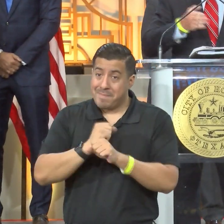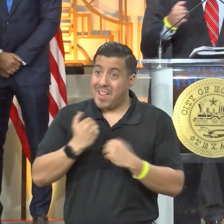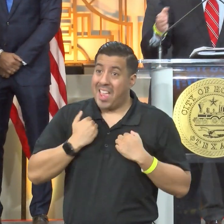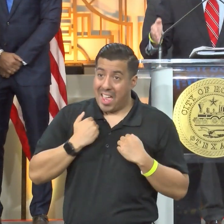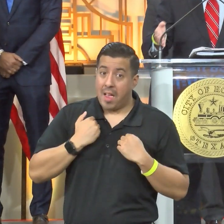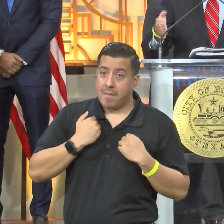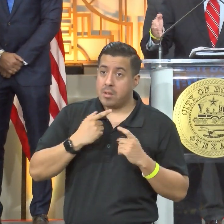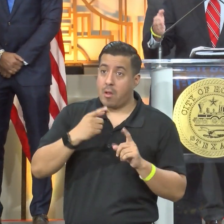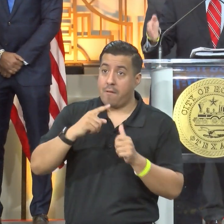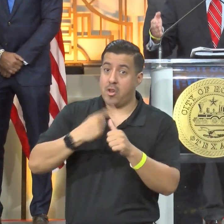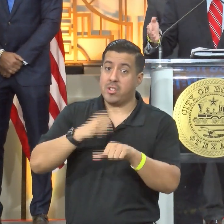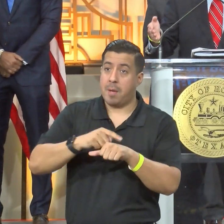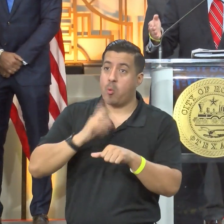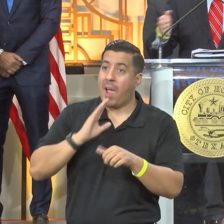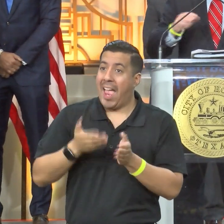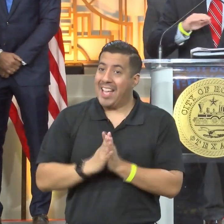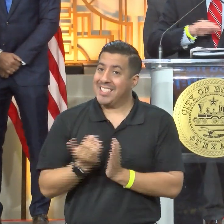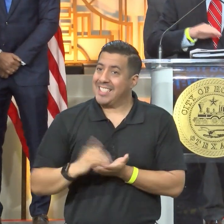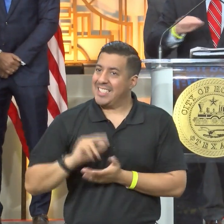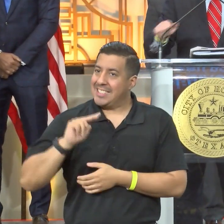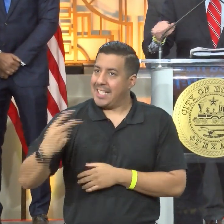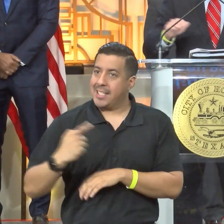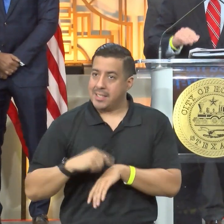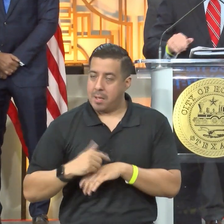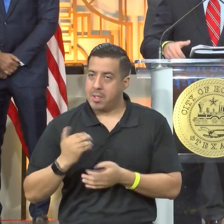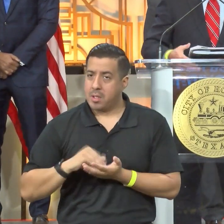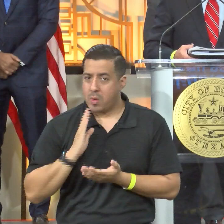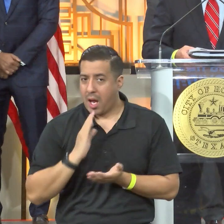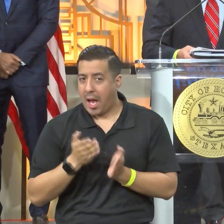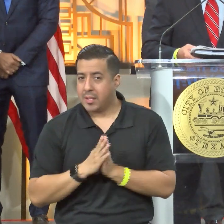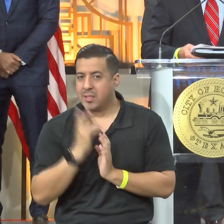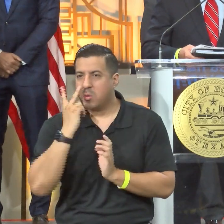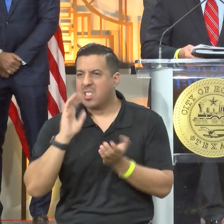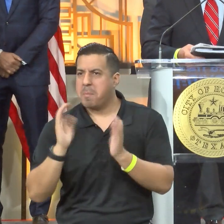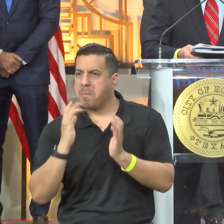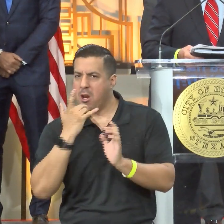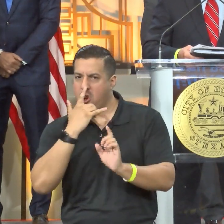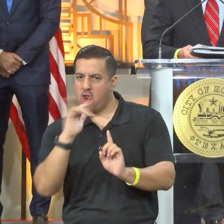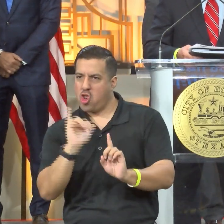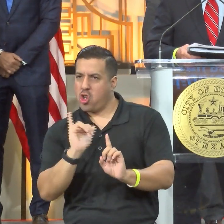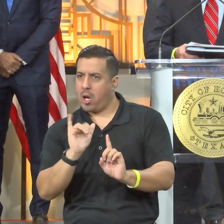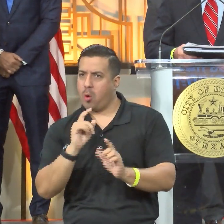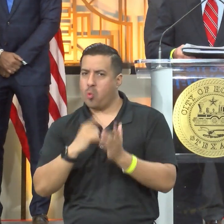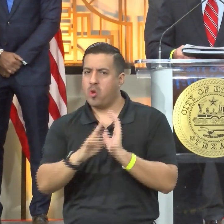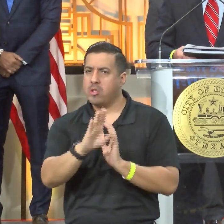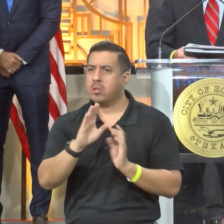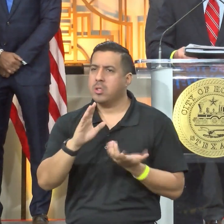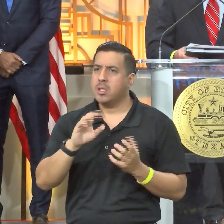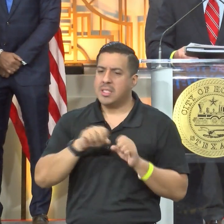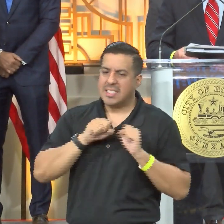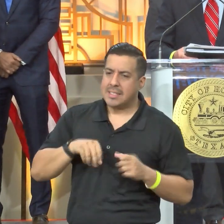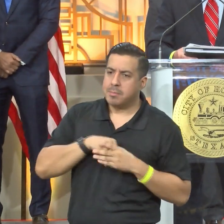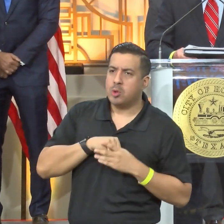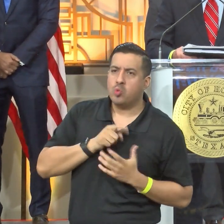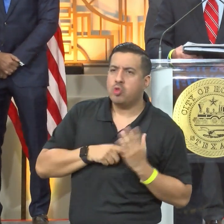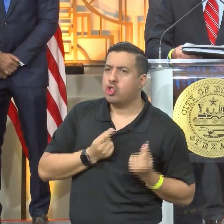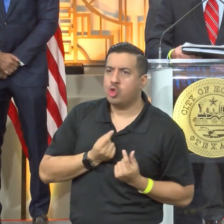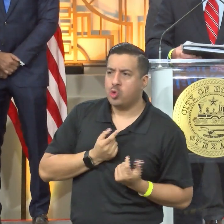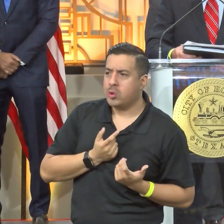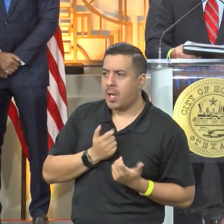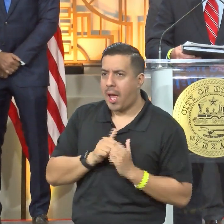you if you will participate with us again the second time because we want to be able to see and compare what your antibodies are doing as time goes on